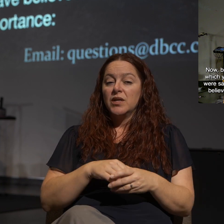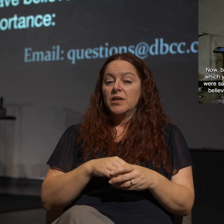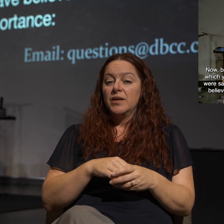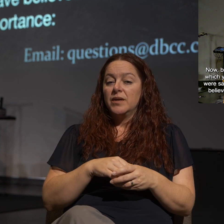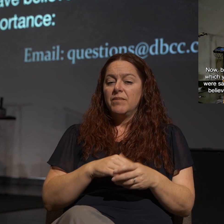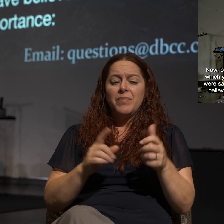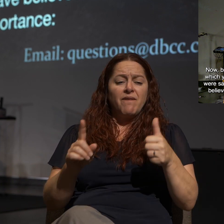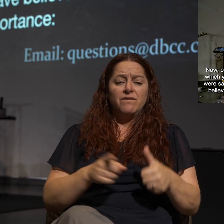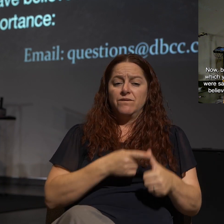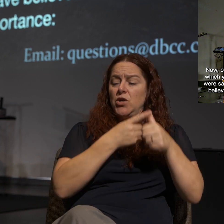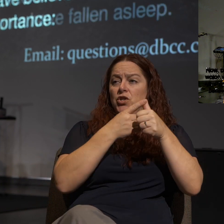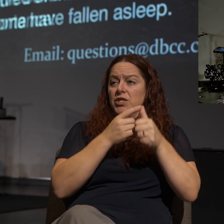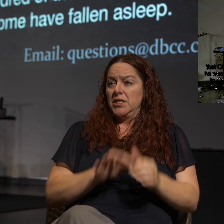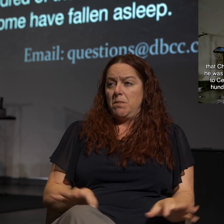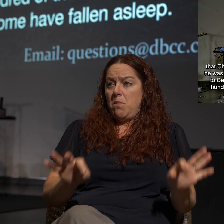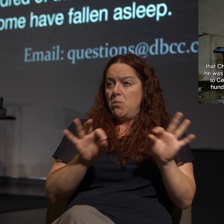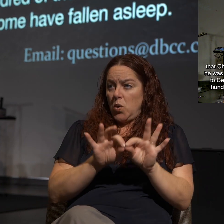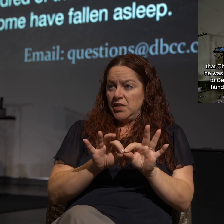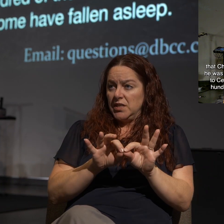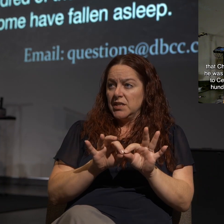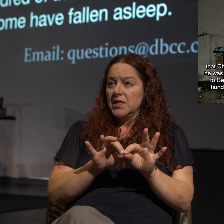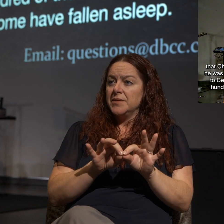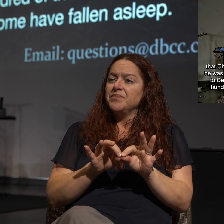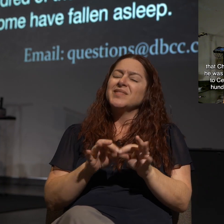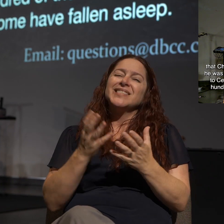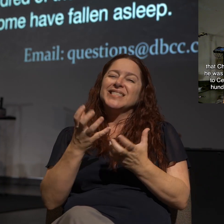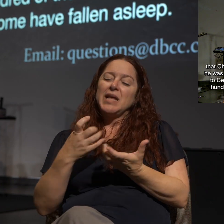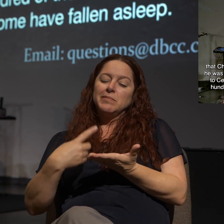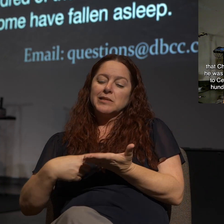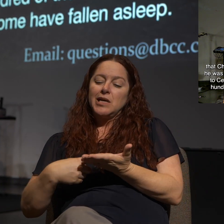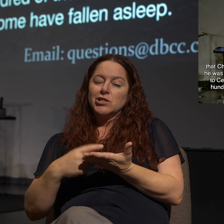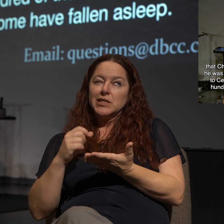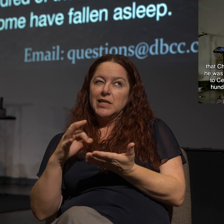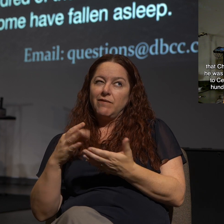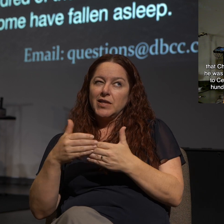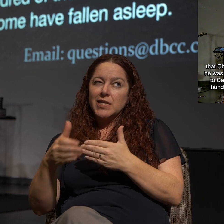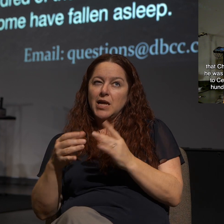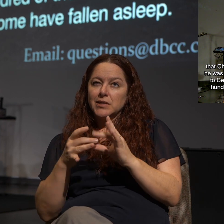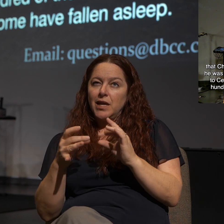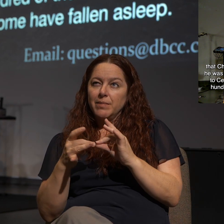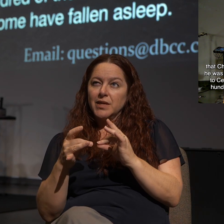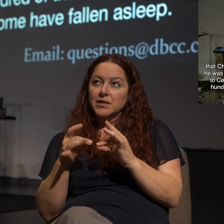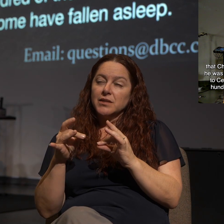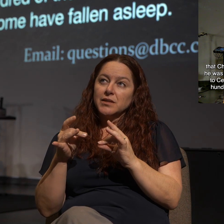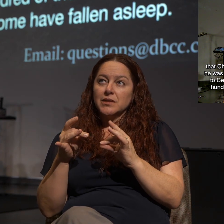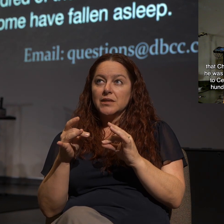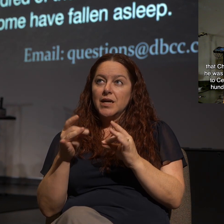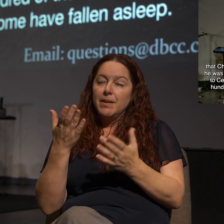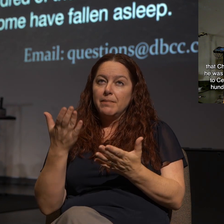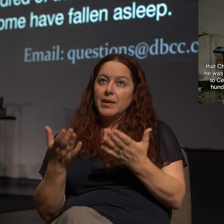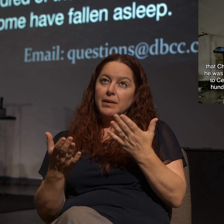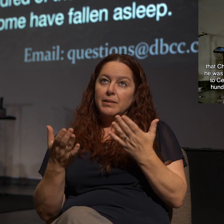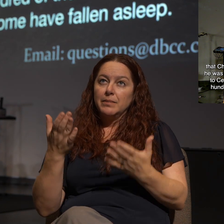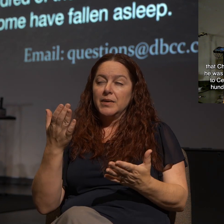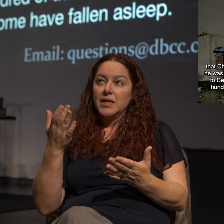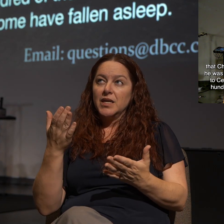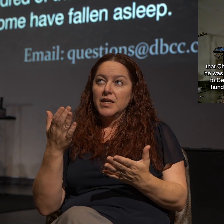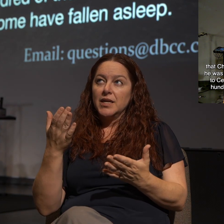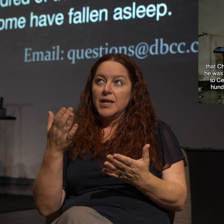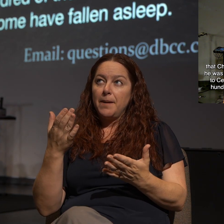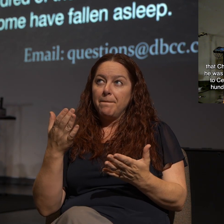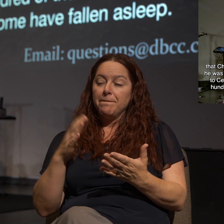importance. And there is some discussion as to whether these next statements that Paul makes had maybe begun to become